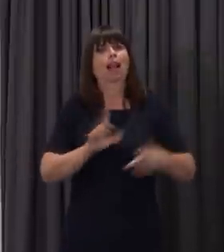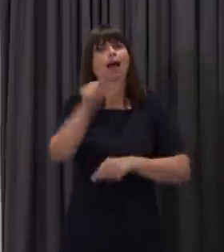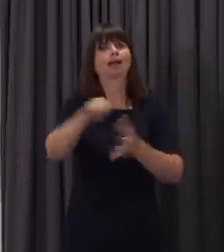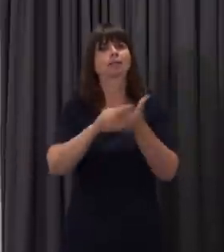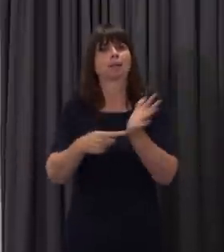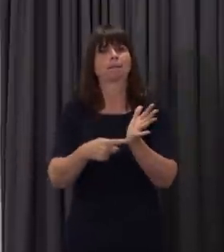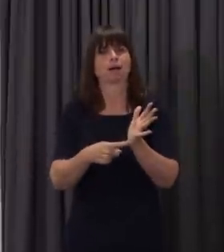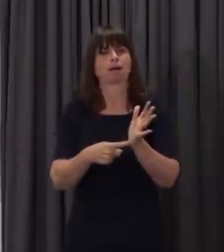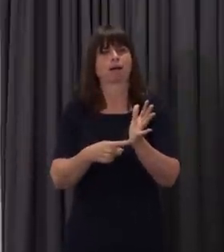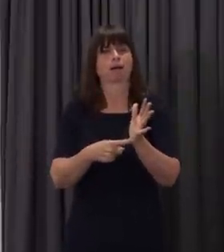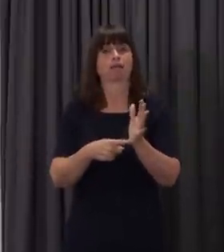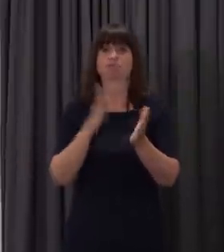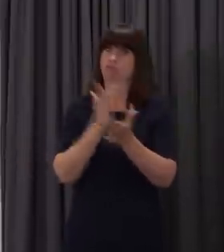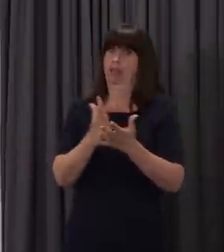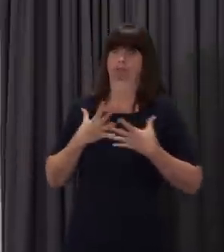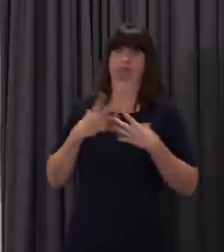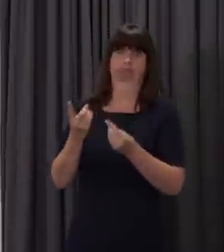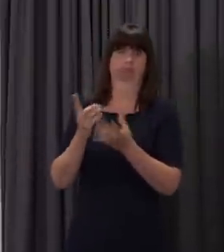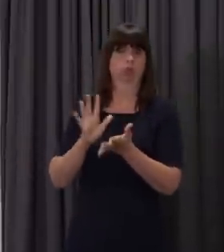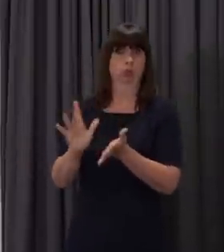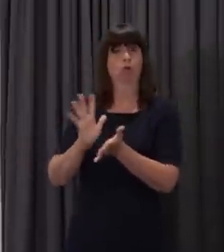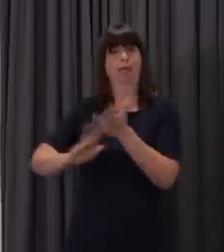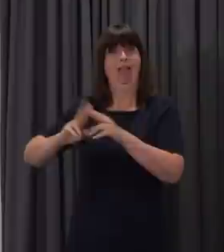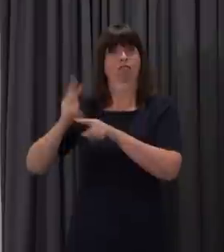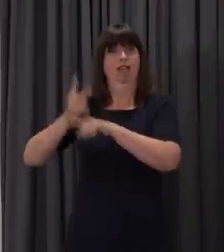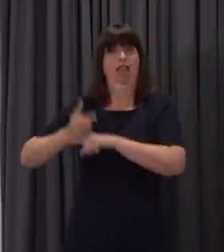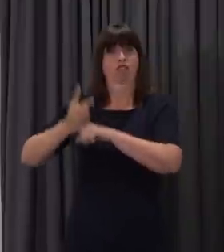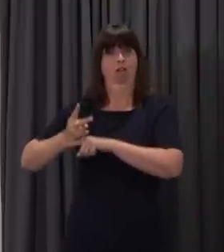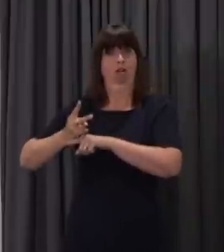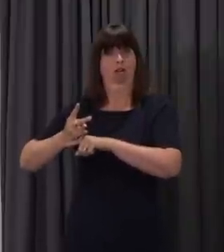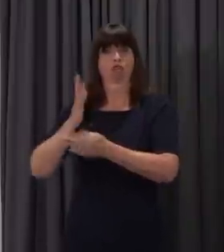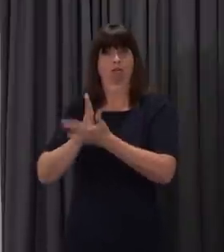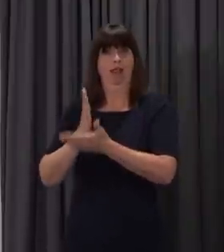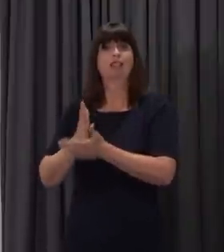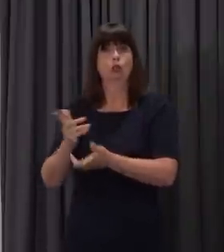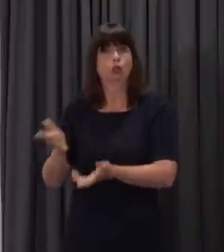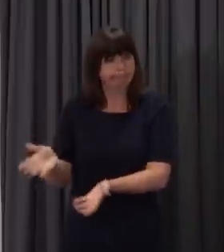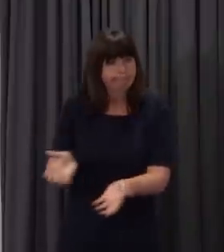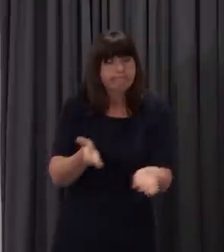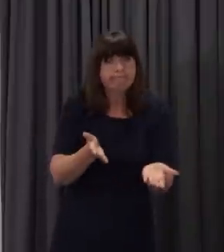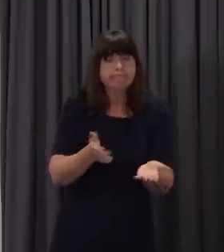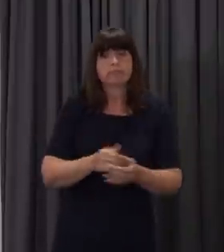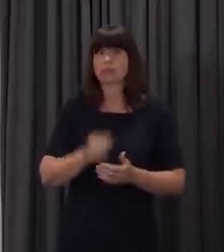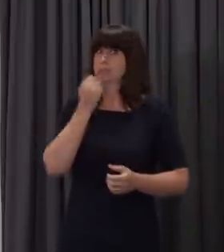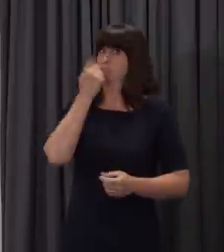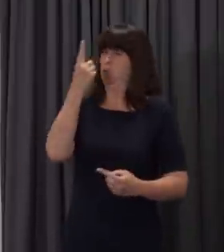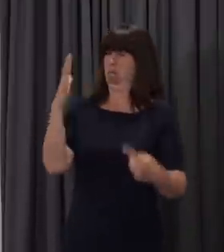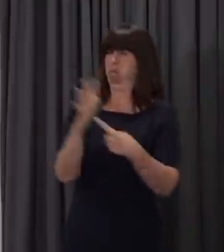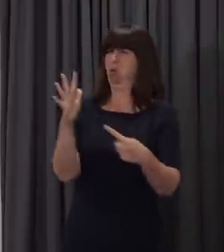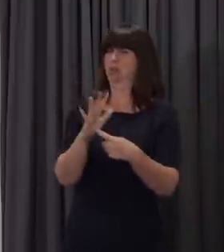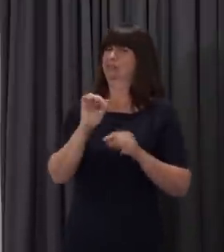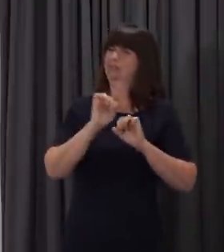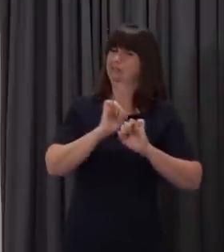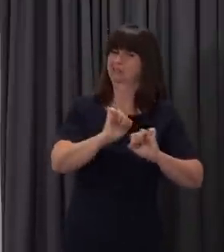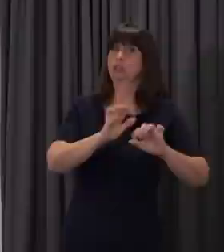whether they choose for their children to return between now and the end of July. The health and well-being of pupils